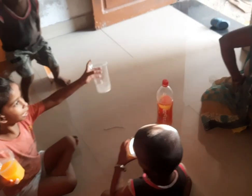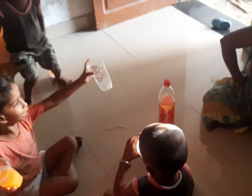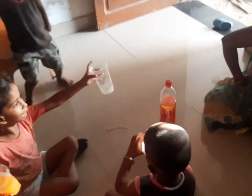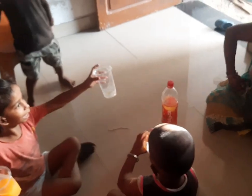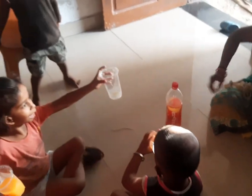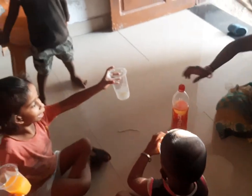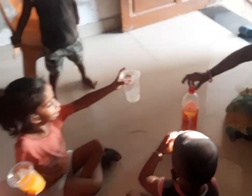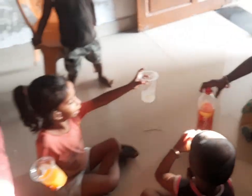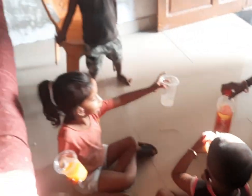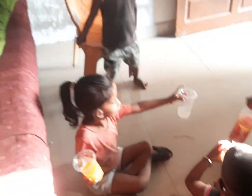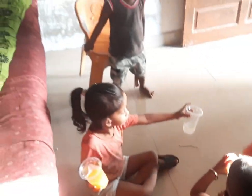no! I'm to